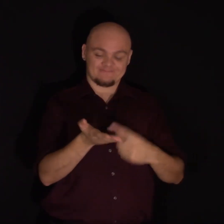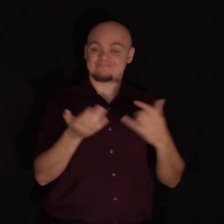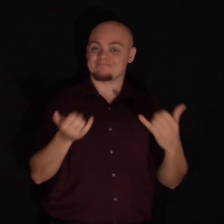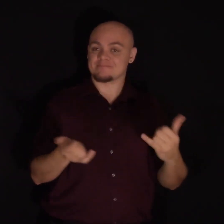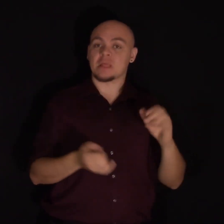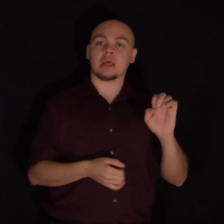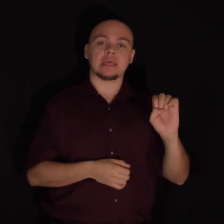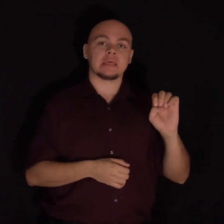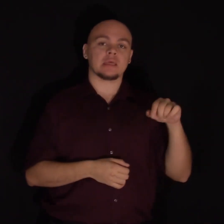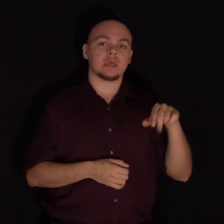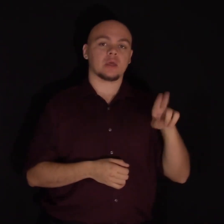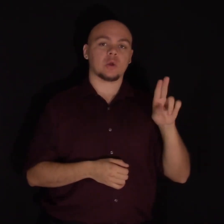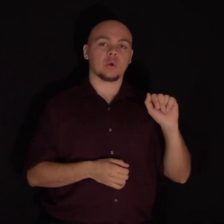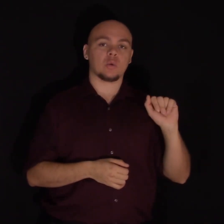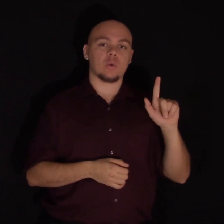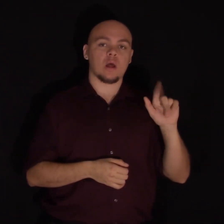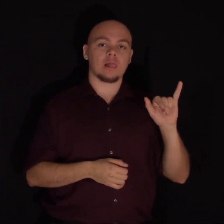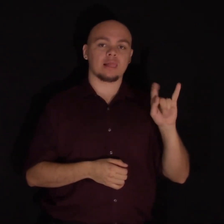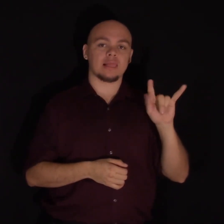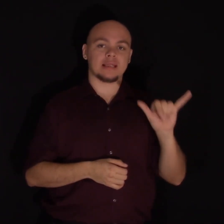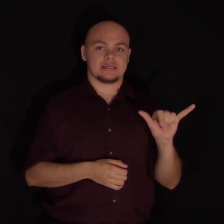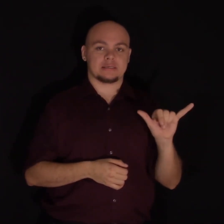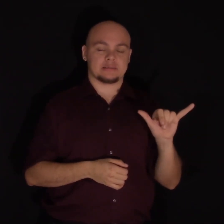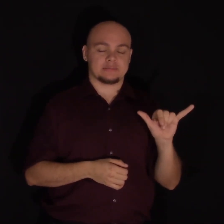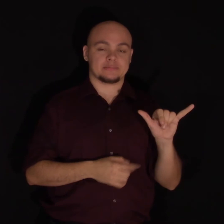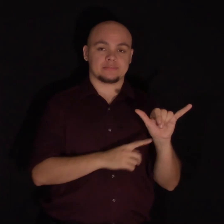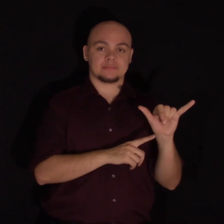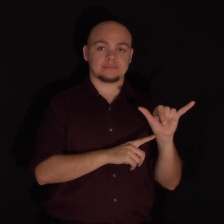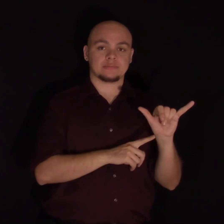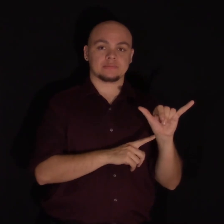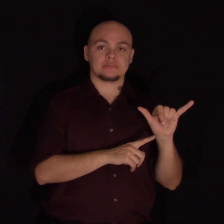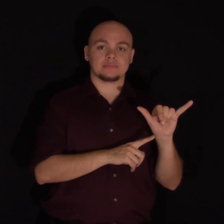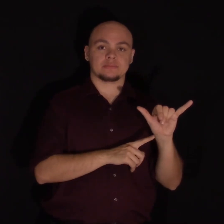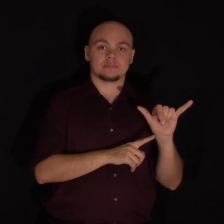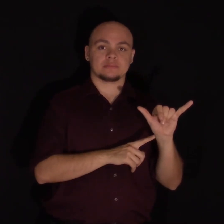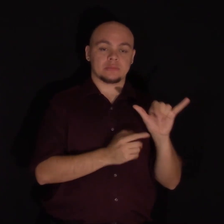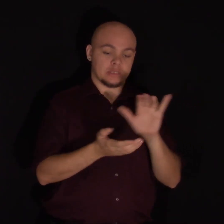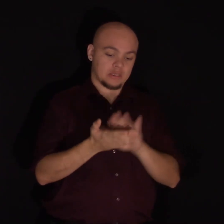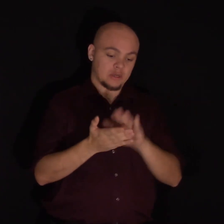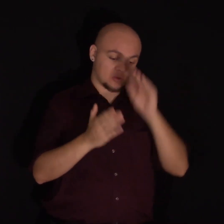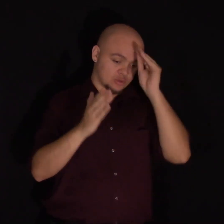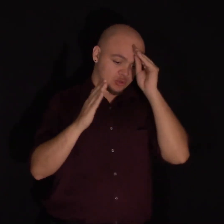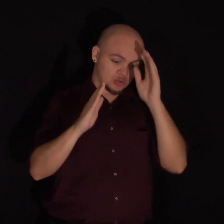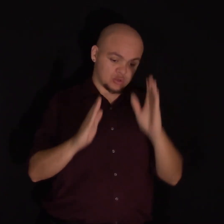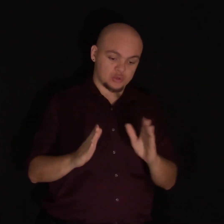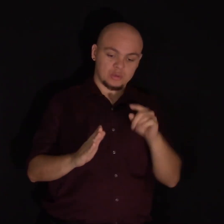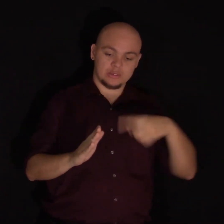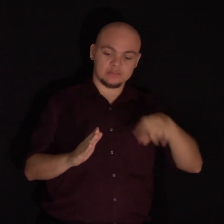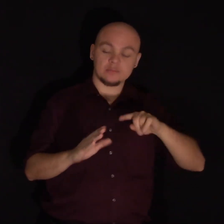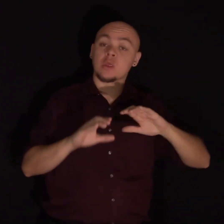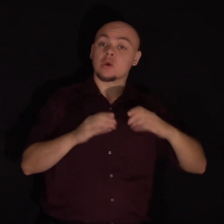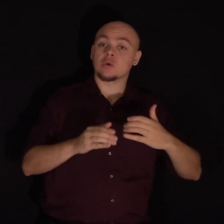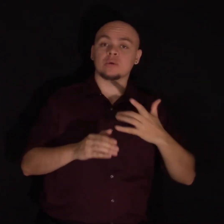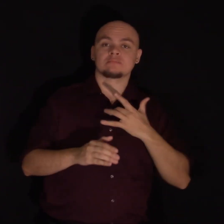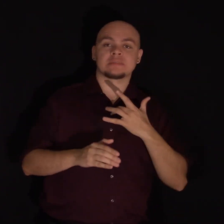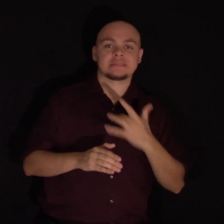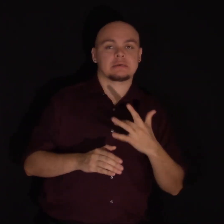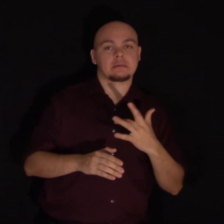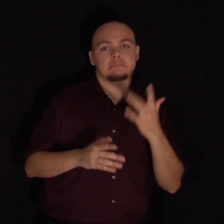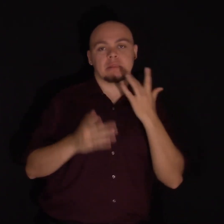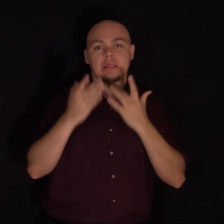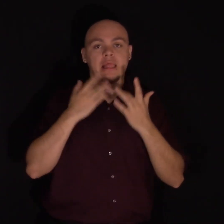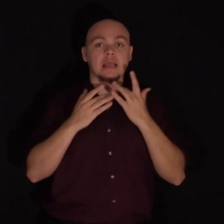country, there are groups of students who chronically underperform. For example,